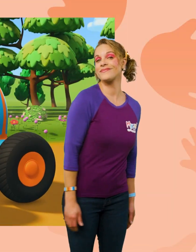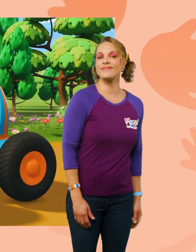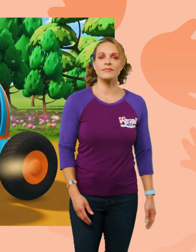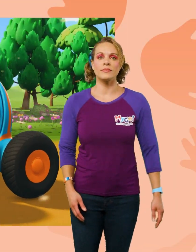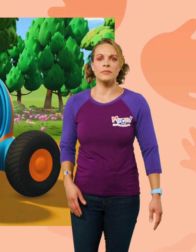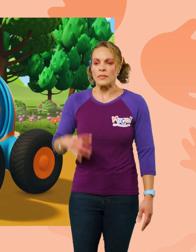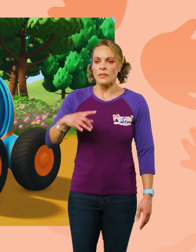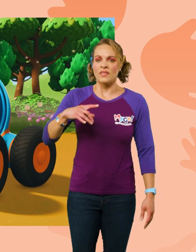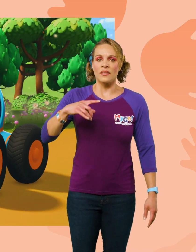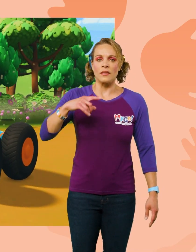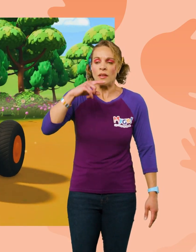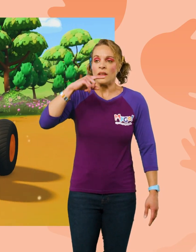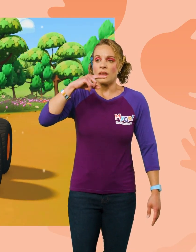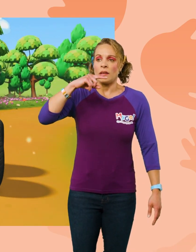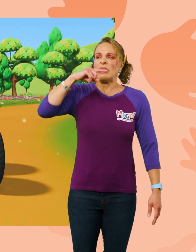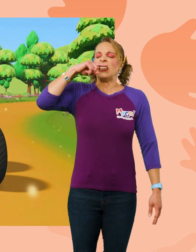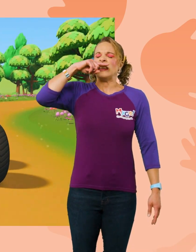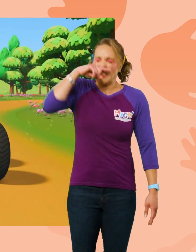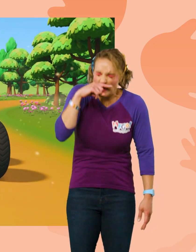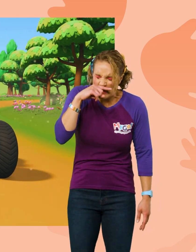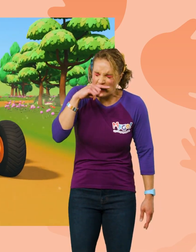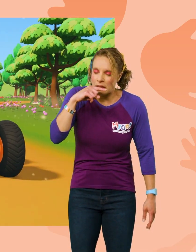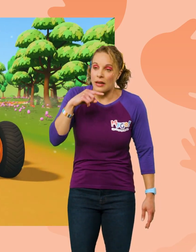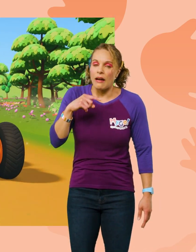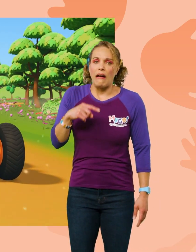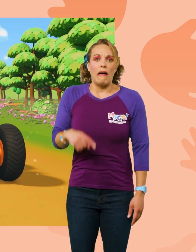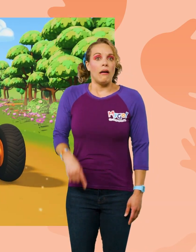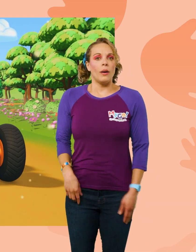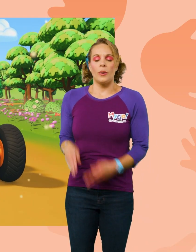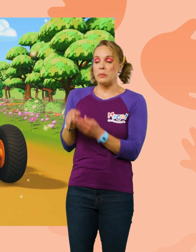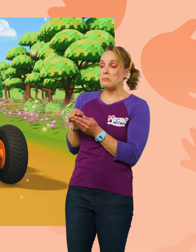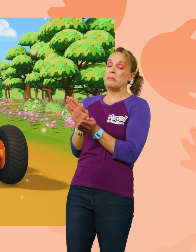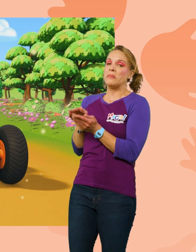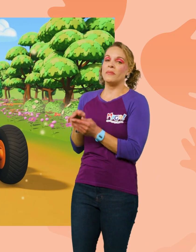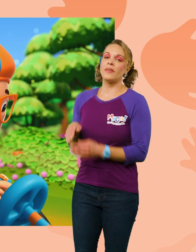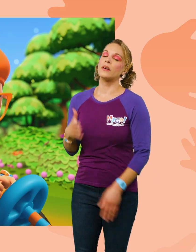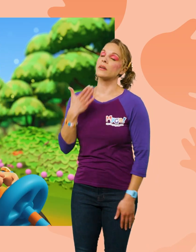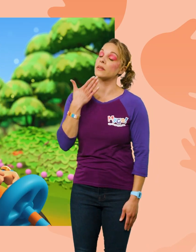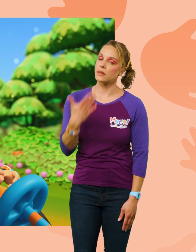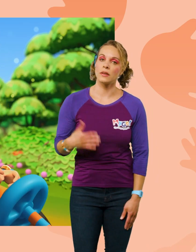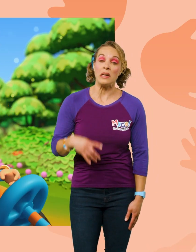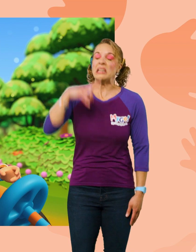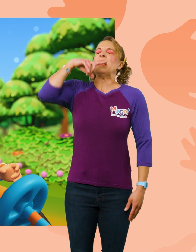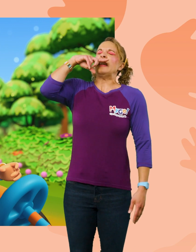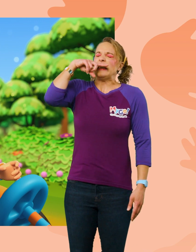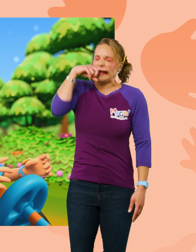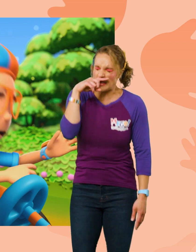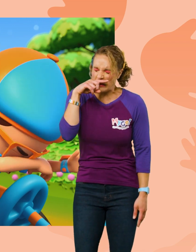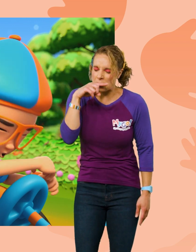Huh? Achoo! Thanks! Achoo!